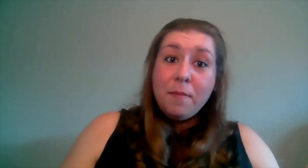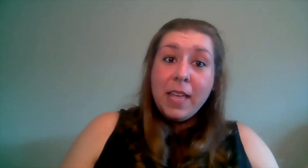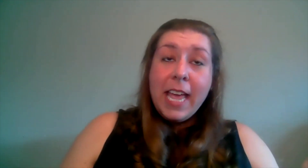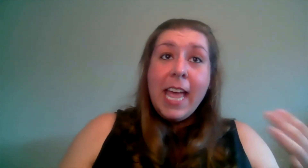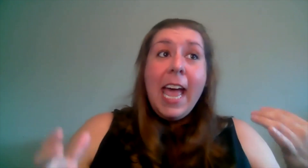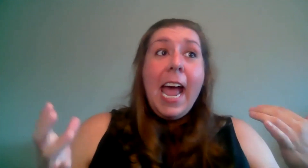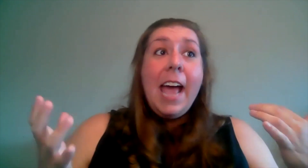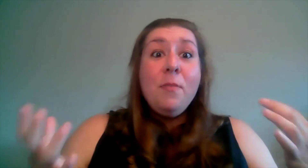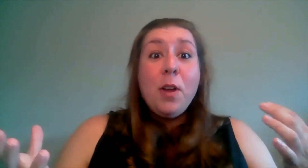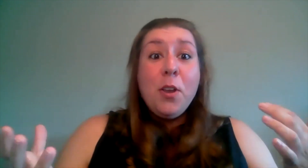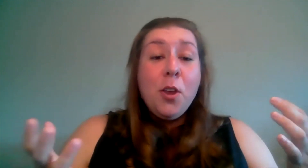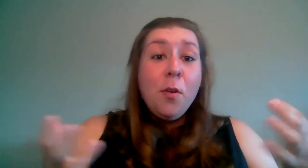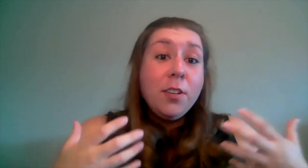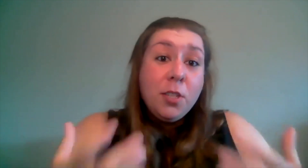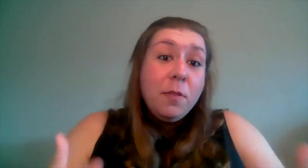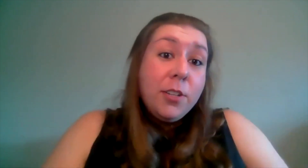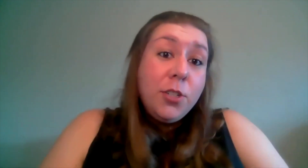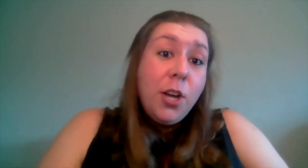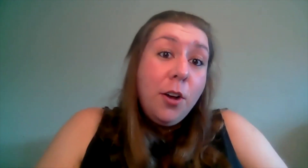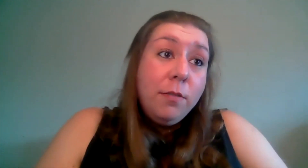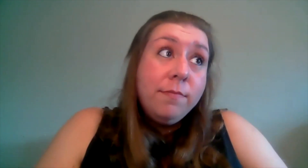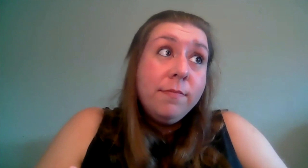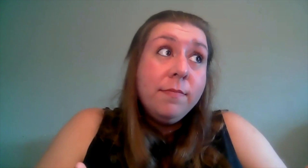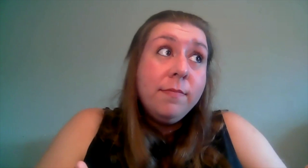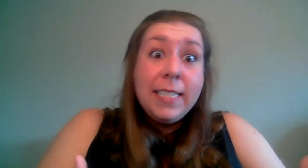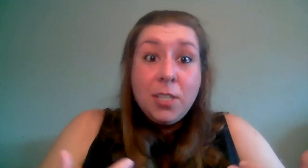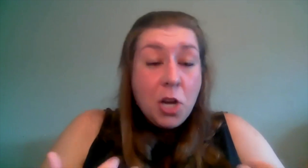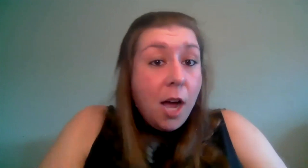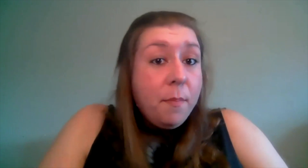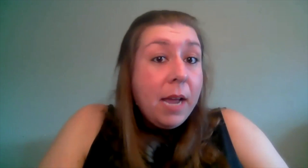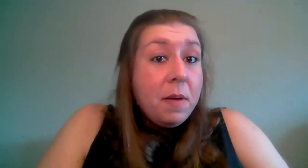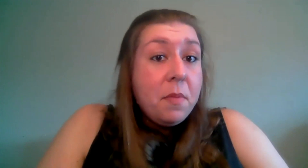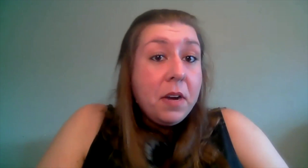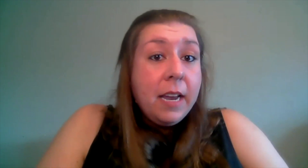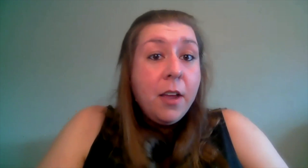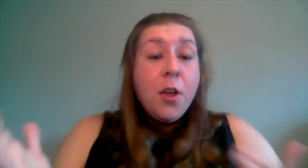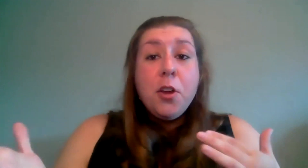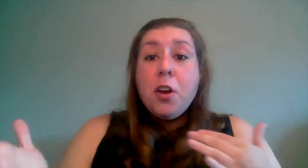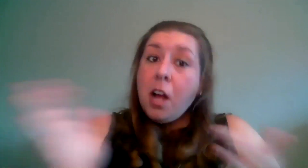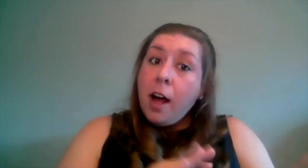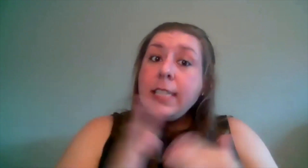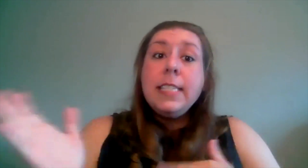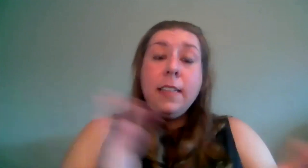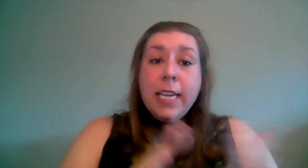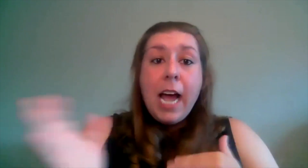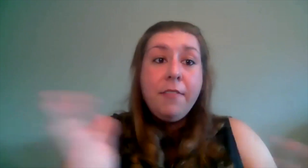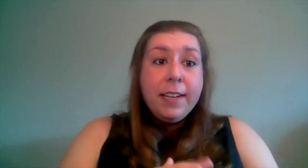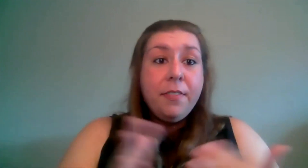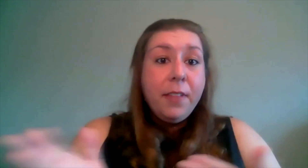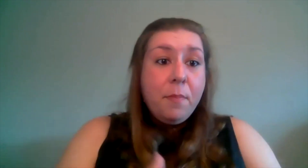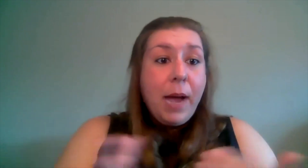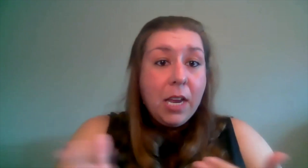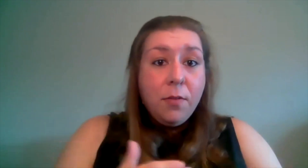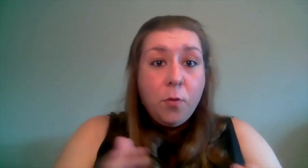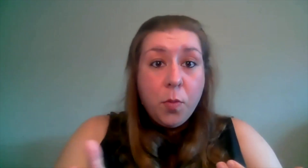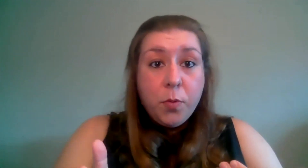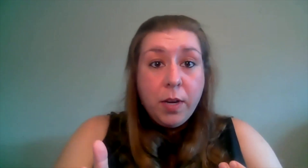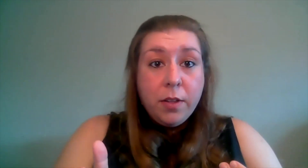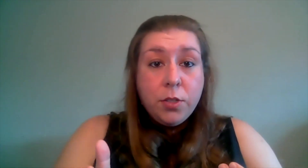and when you are doing a show that's not by memory you're constantly having to flip back and forth between those